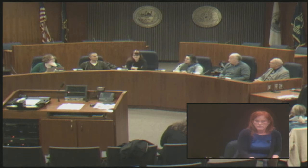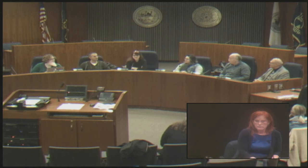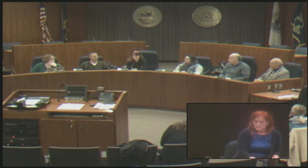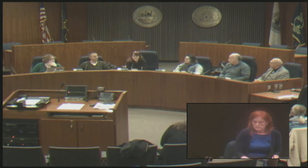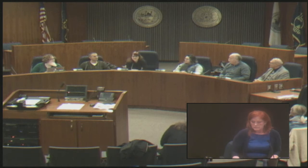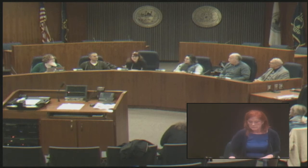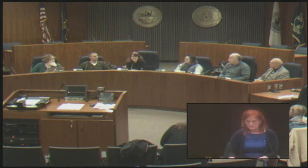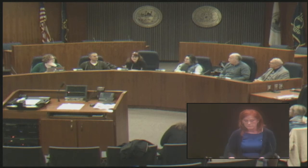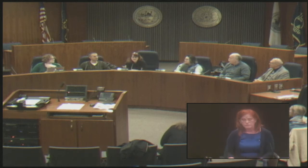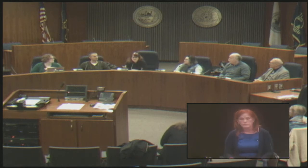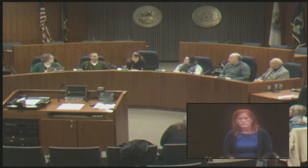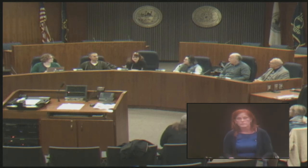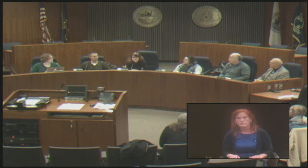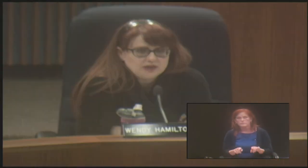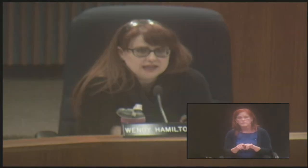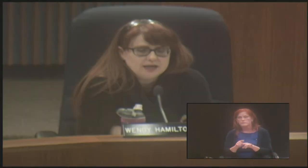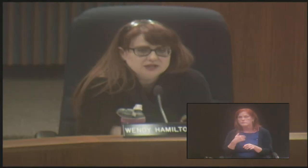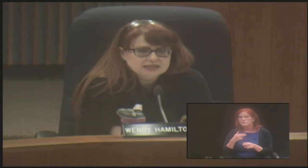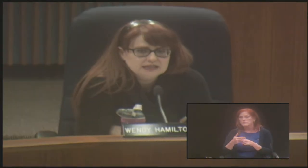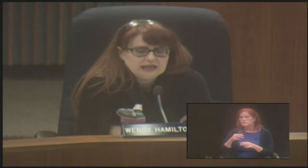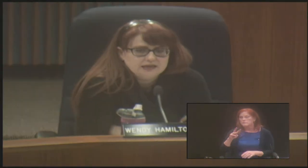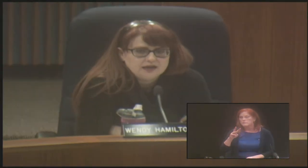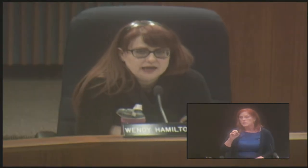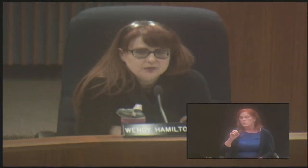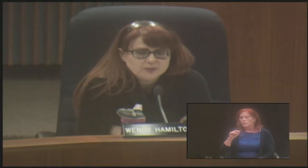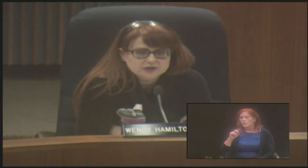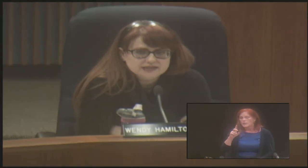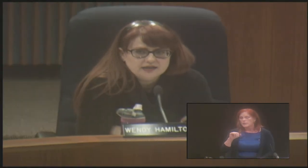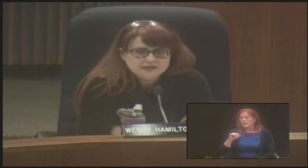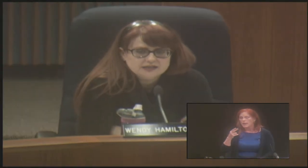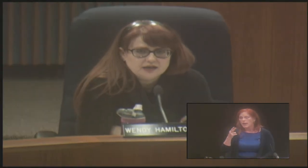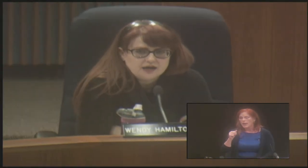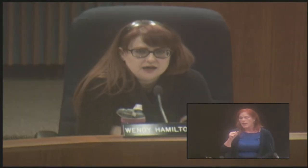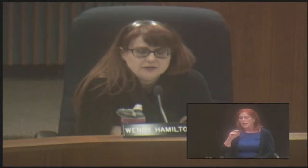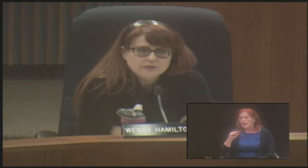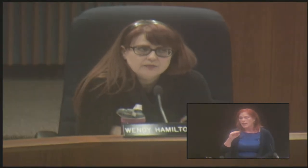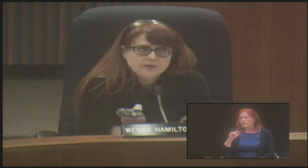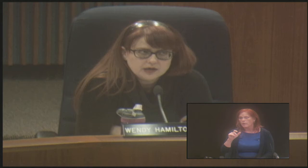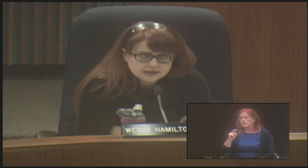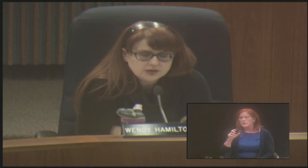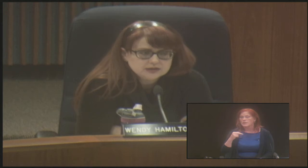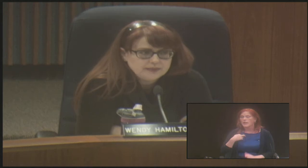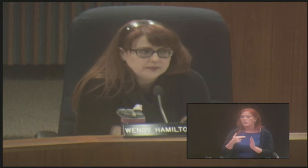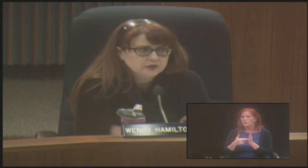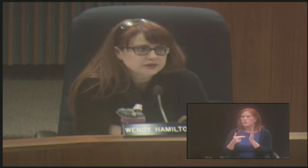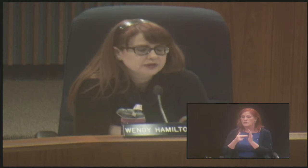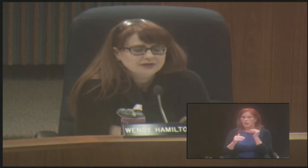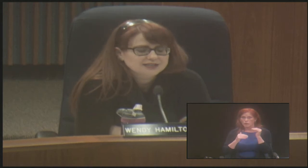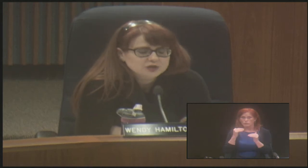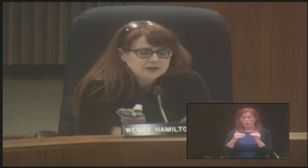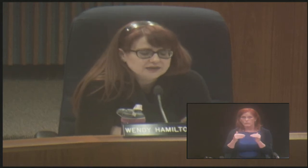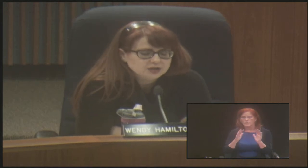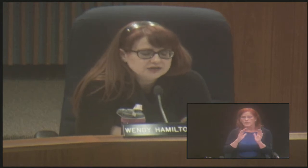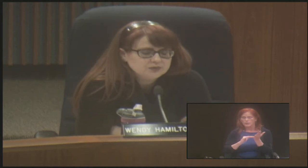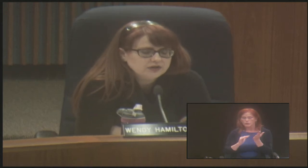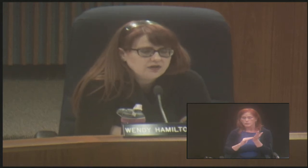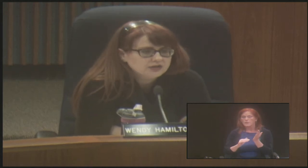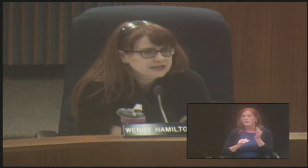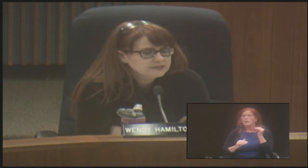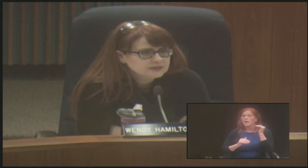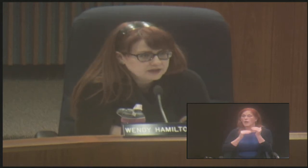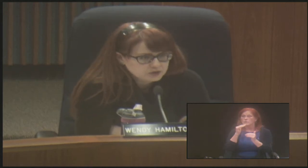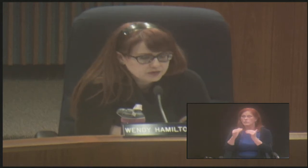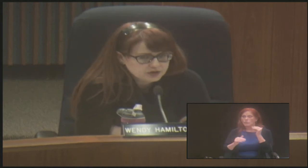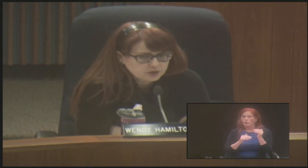Thank you. And again, my name is Wendy Hamilton. And I represent adult members, excuse me, adults